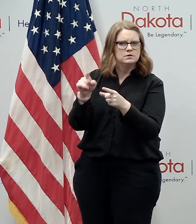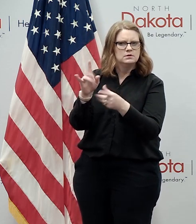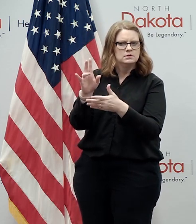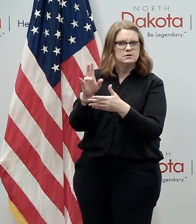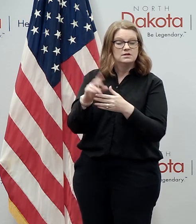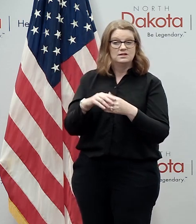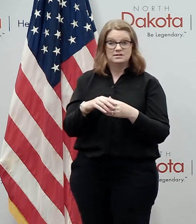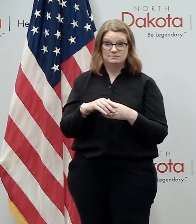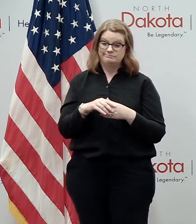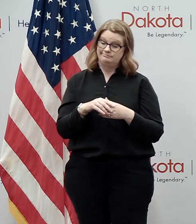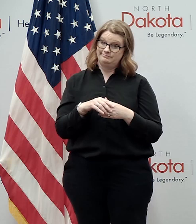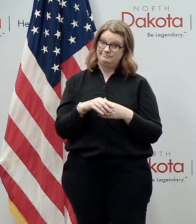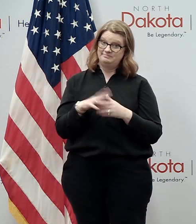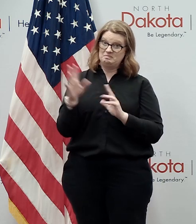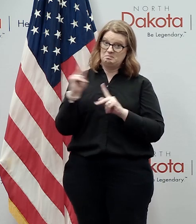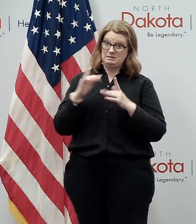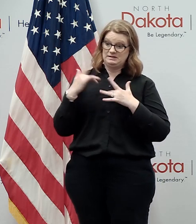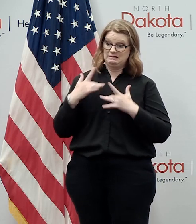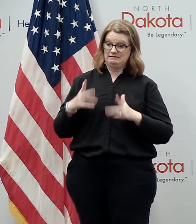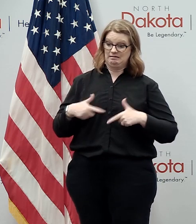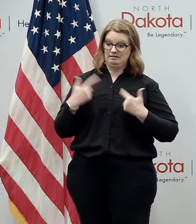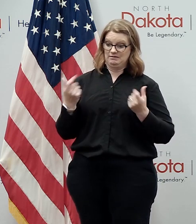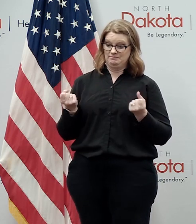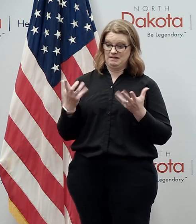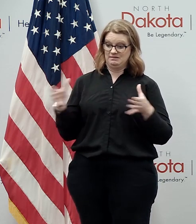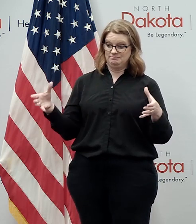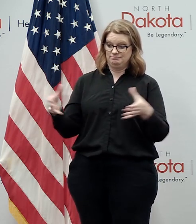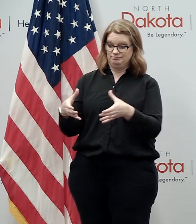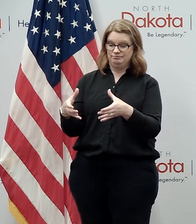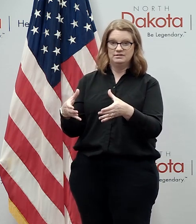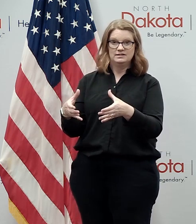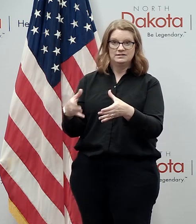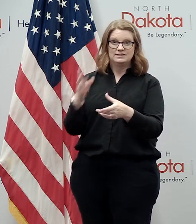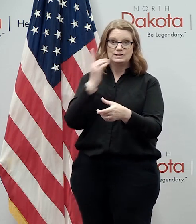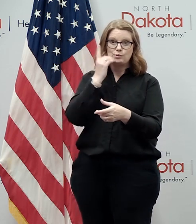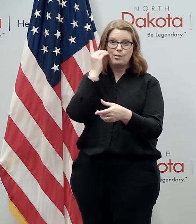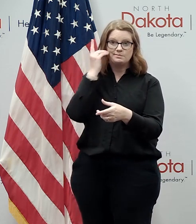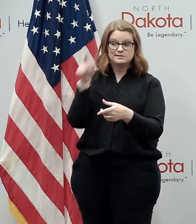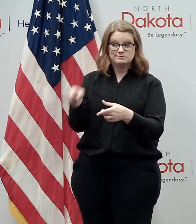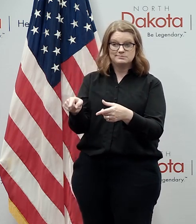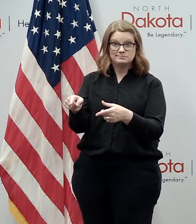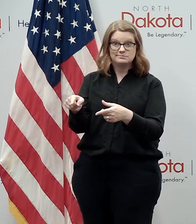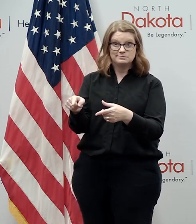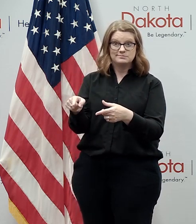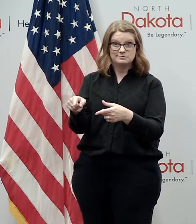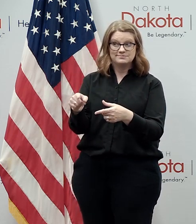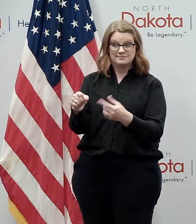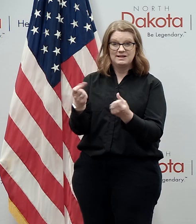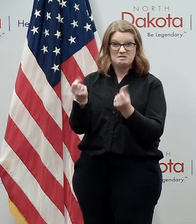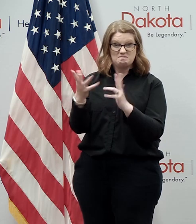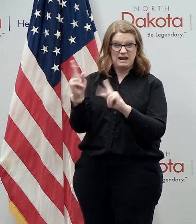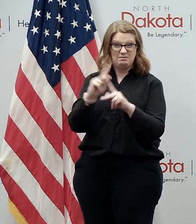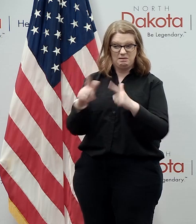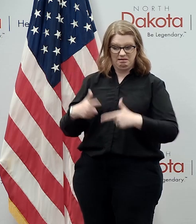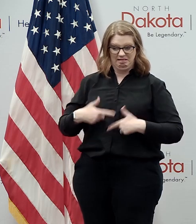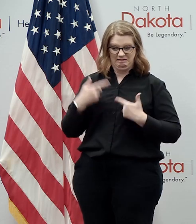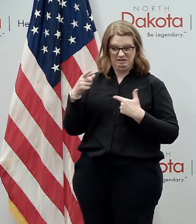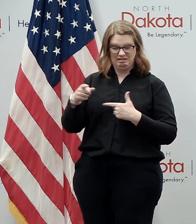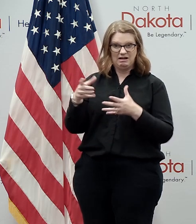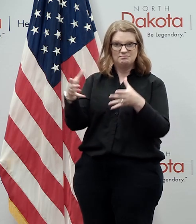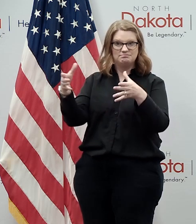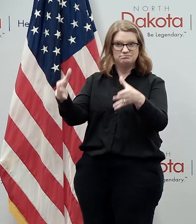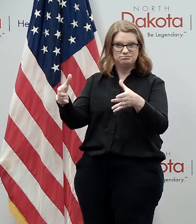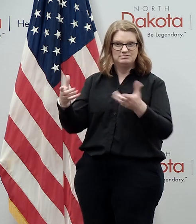congregate living is we know is an issue whether it's long-term care well where else we're have congregate living we have congregate living in dorms i mean one of the things where